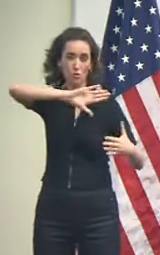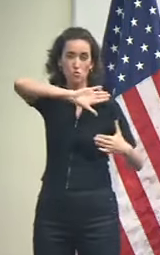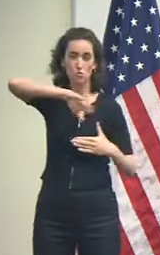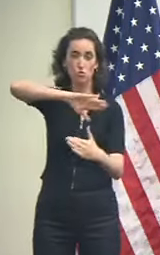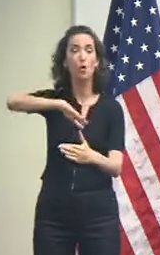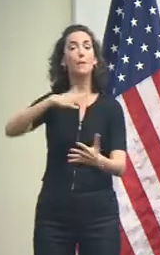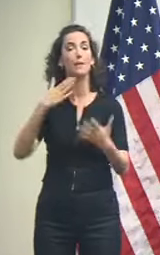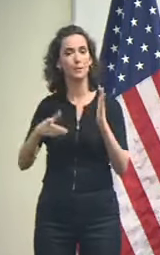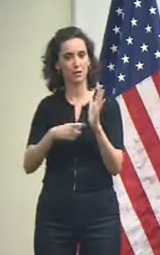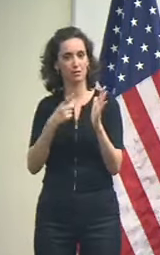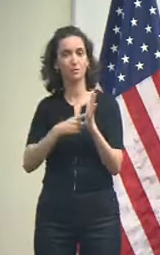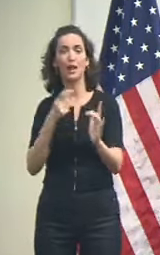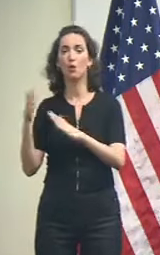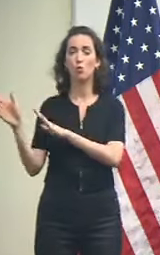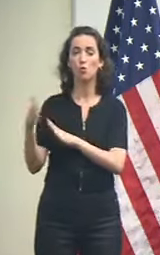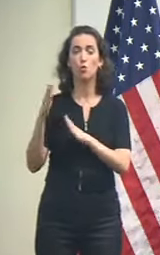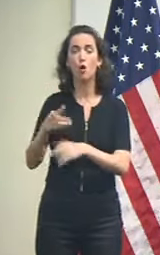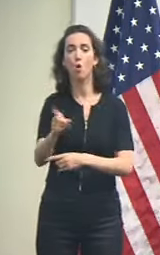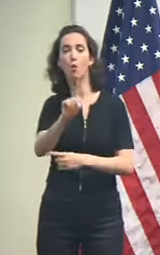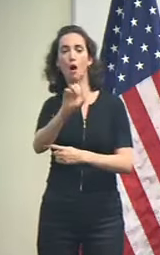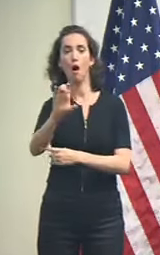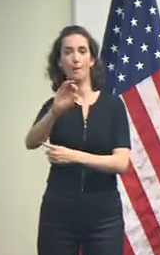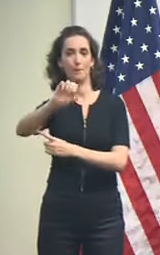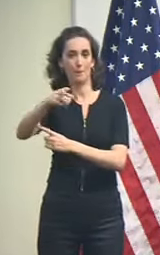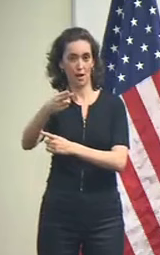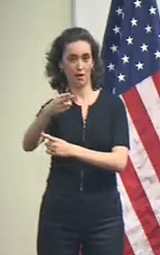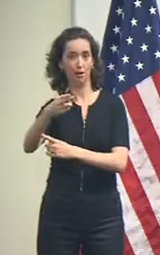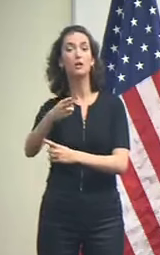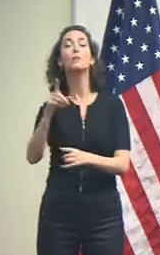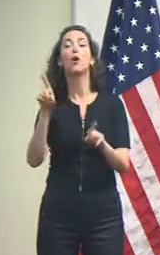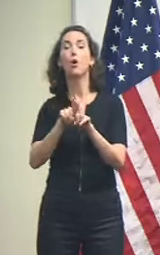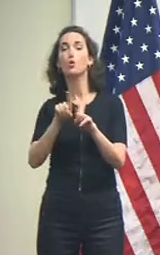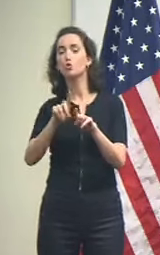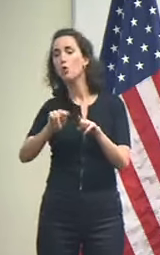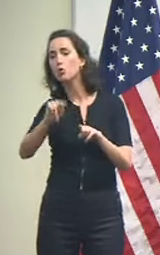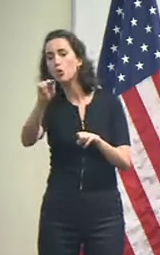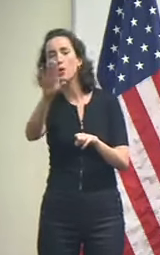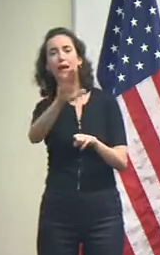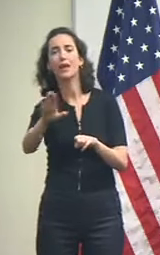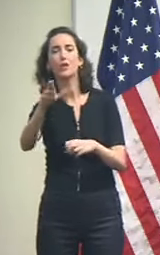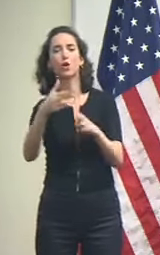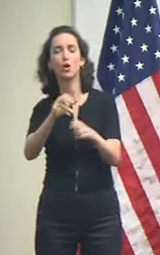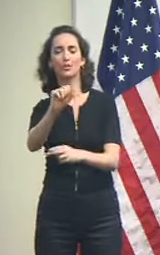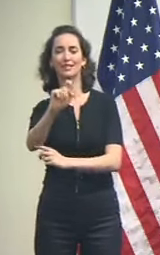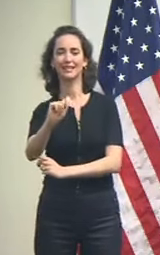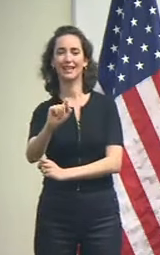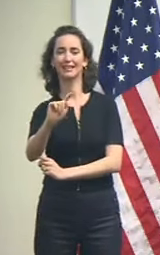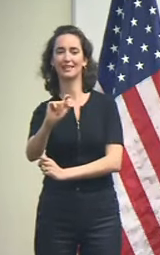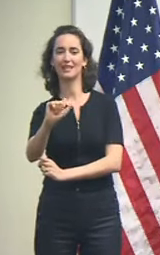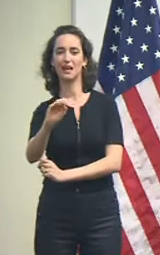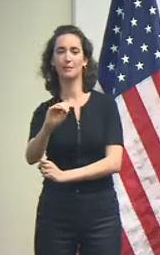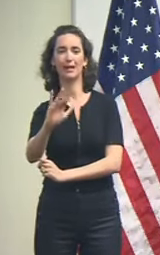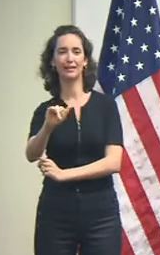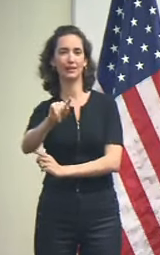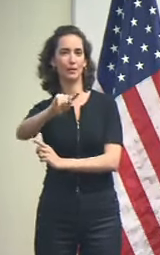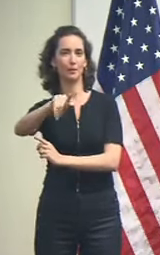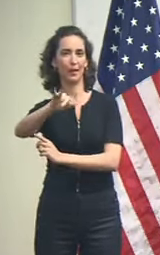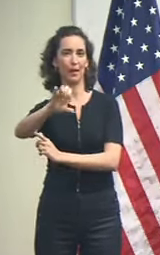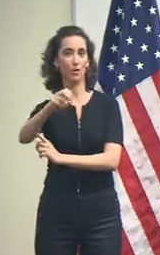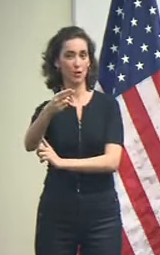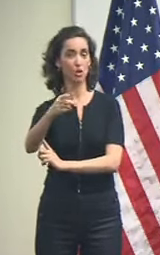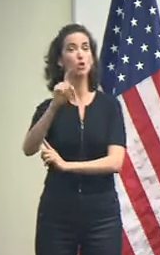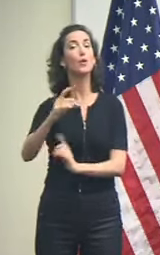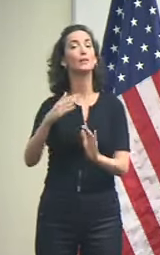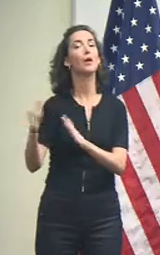100-mile-per-hour range, but also north into St. Tammany Parish, where they should expect winds in the